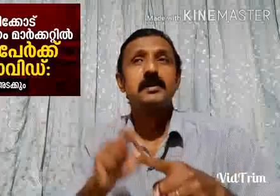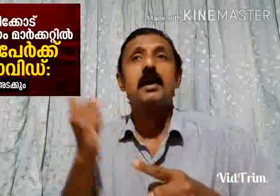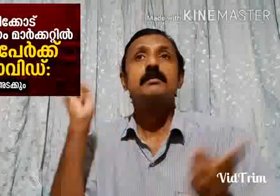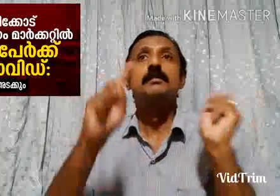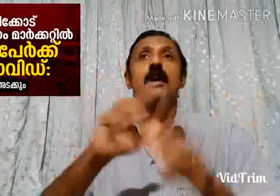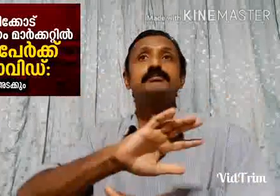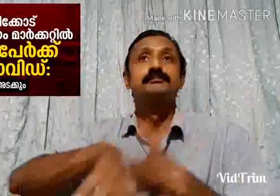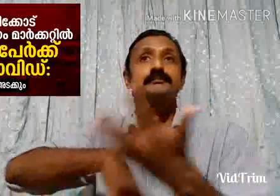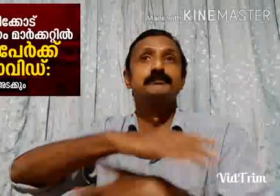across your line.